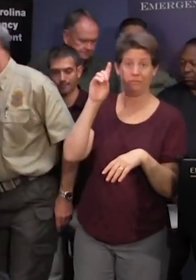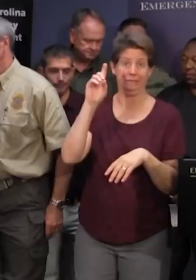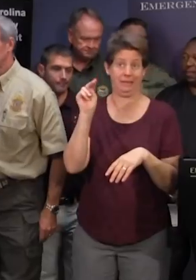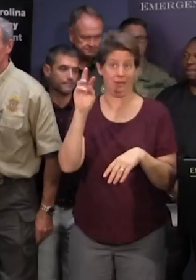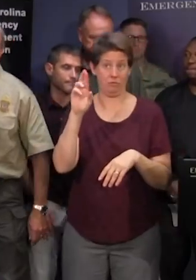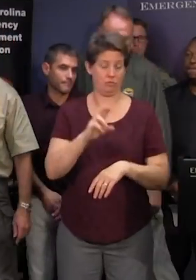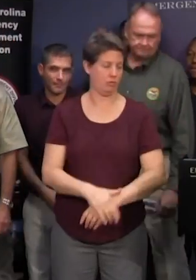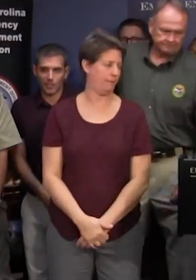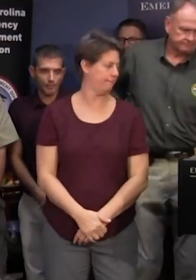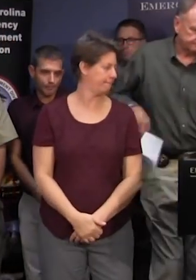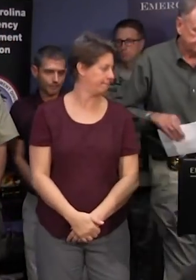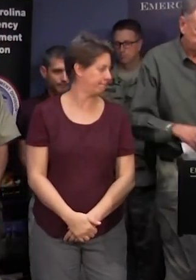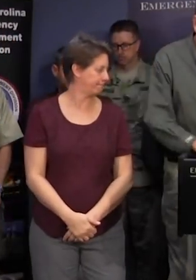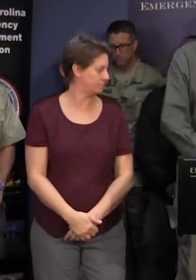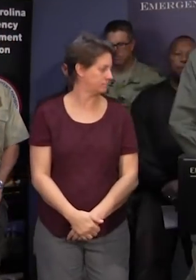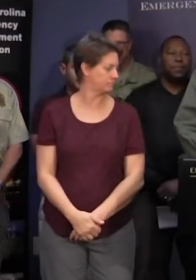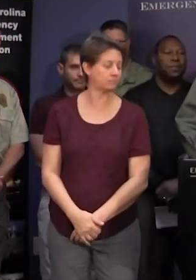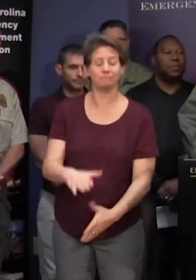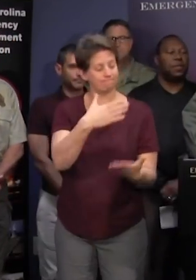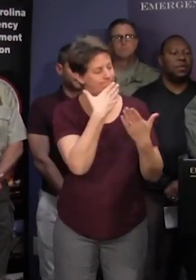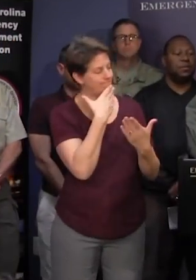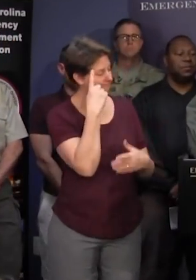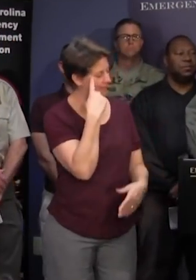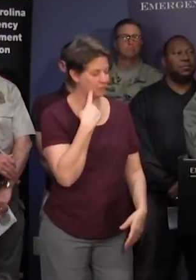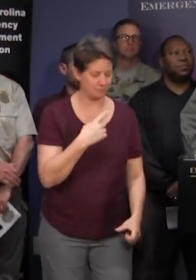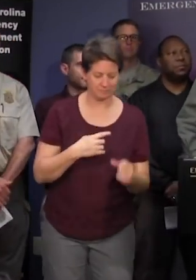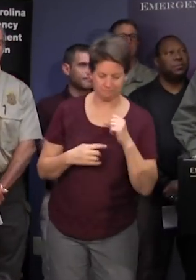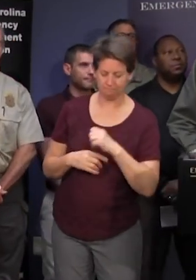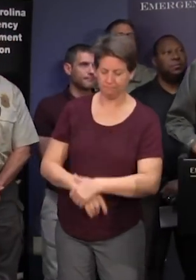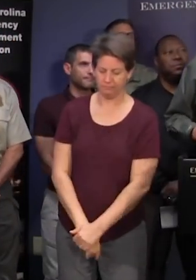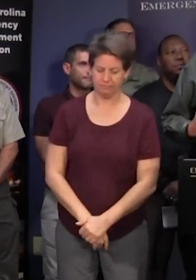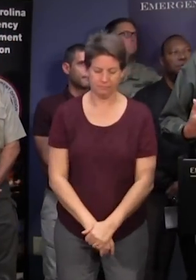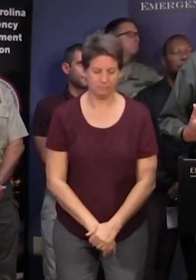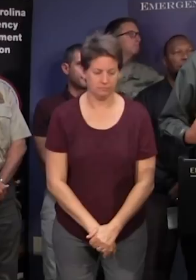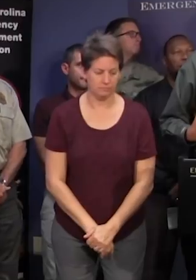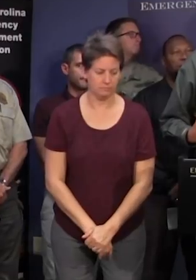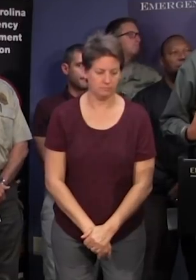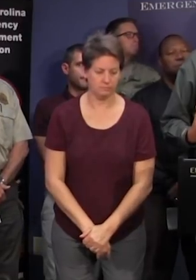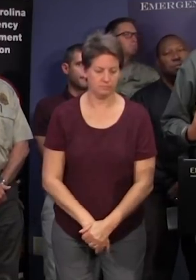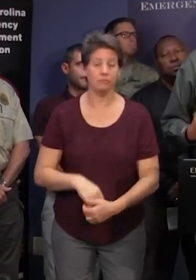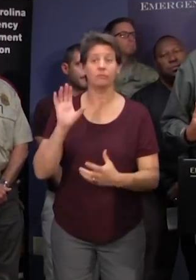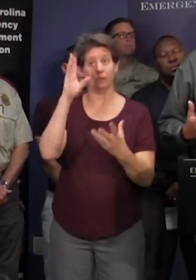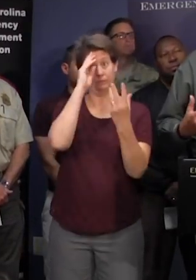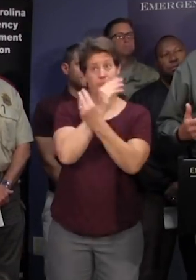thank you governor um one thing we want to let the public know is what we saw